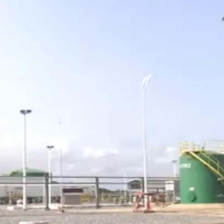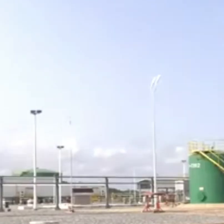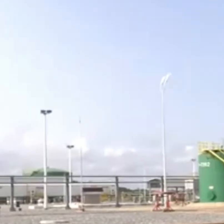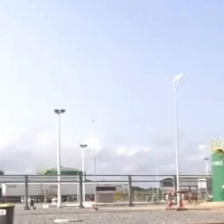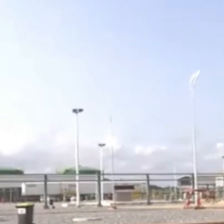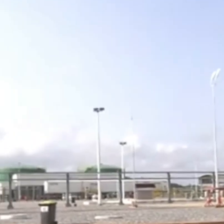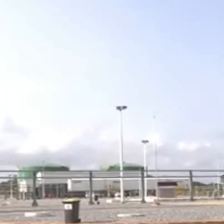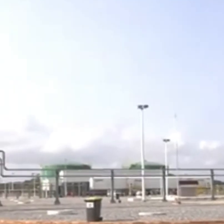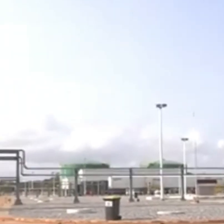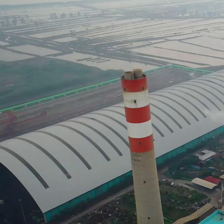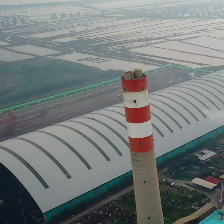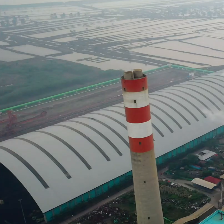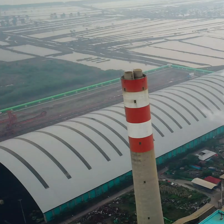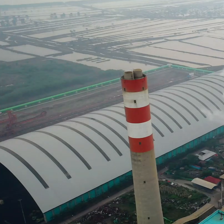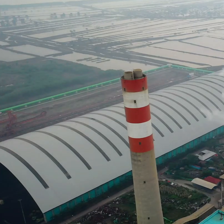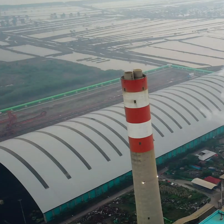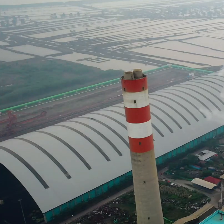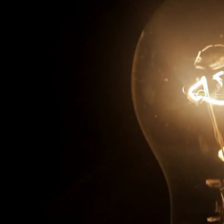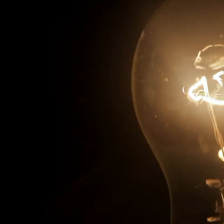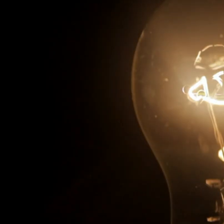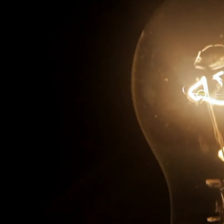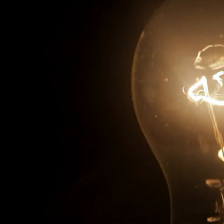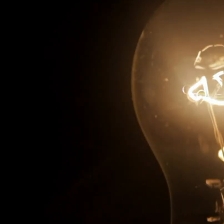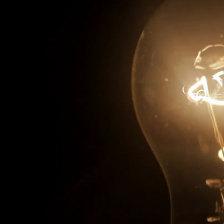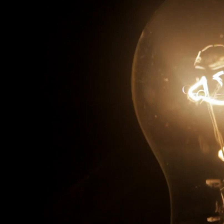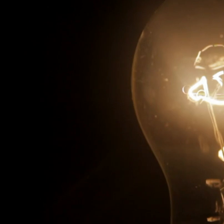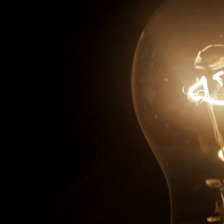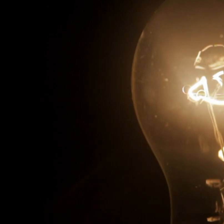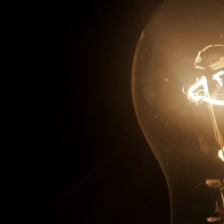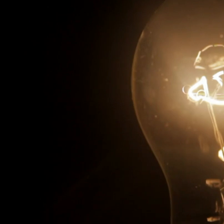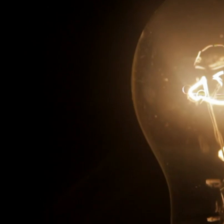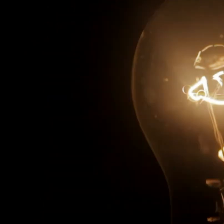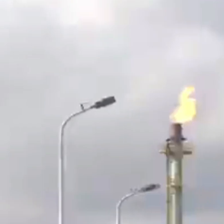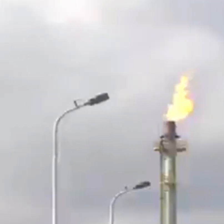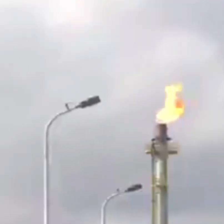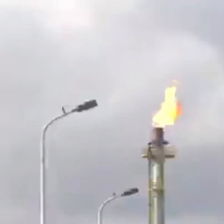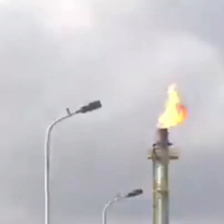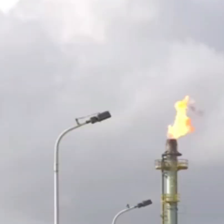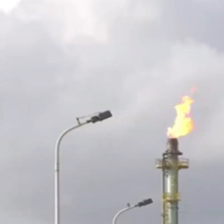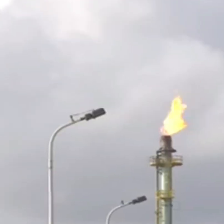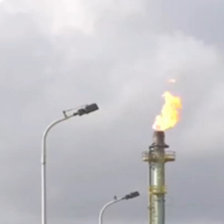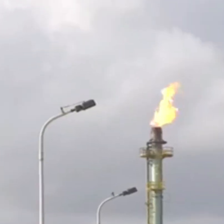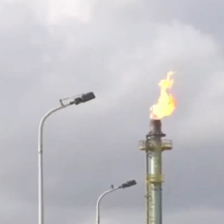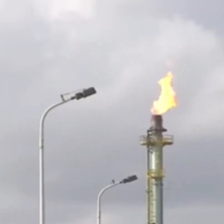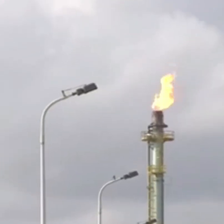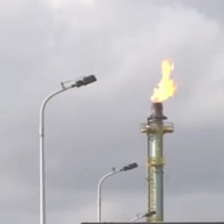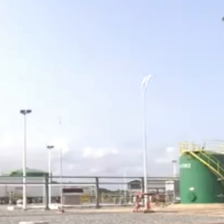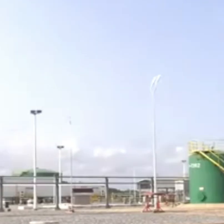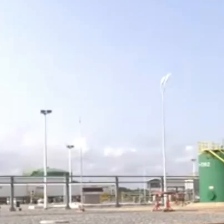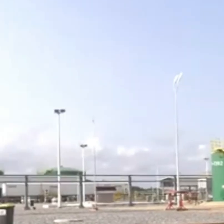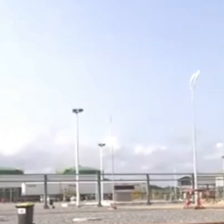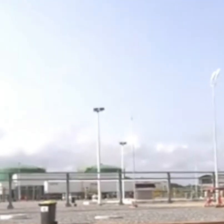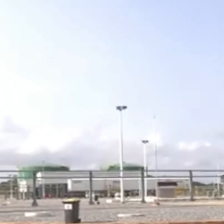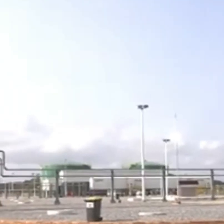into something transformative. Power for industries, energy for homes, and opportunities for communities. Fast forward to